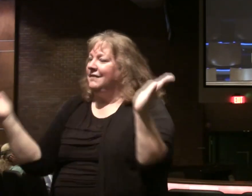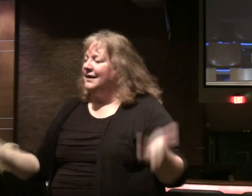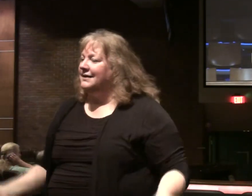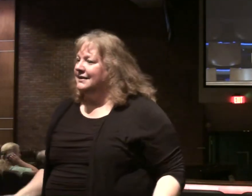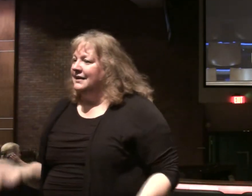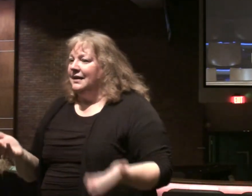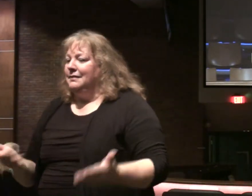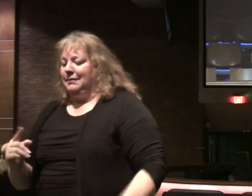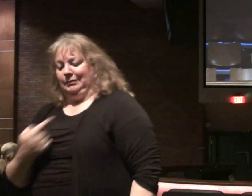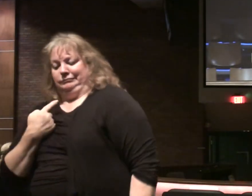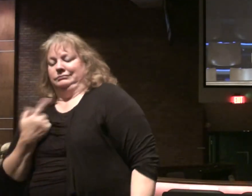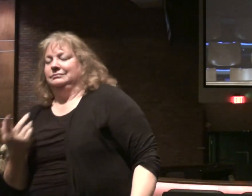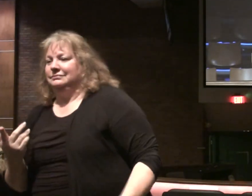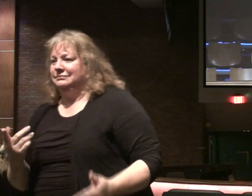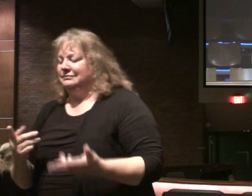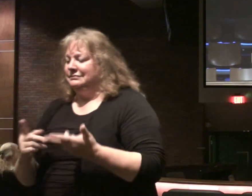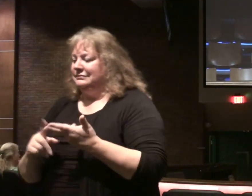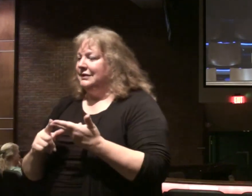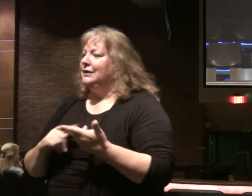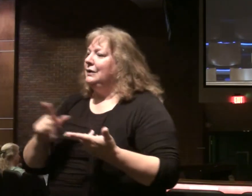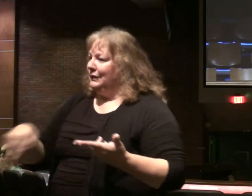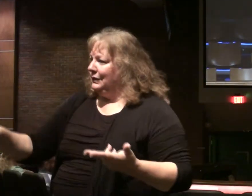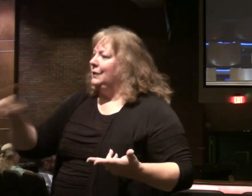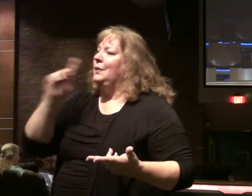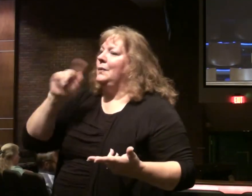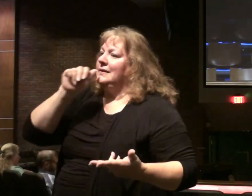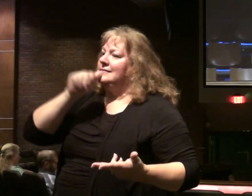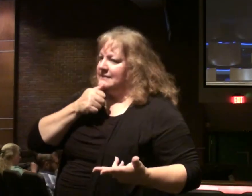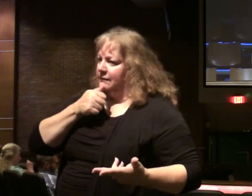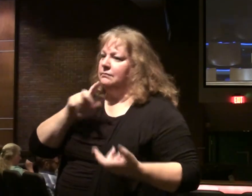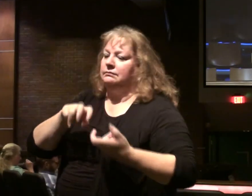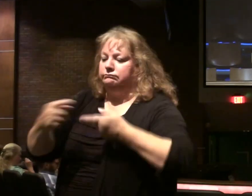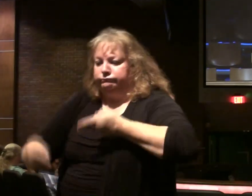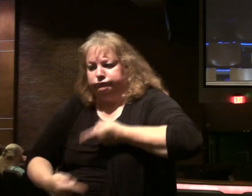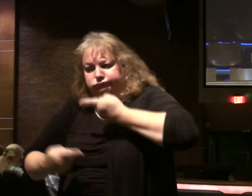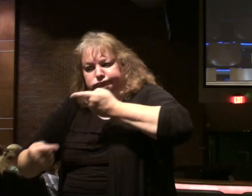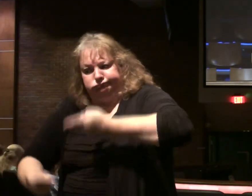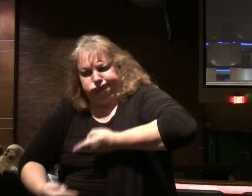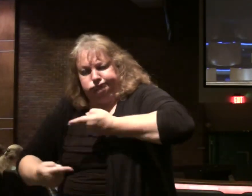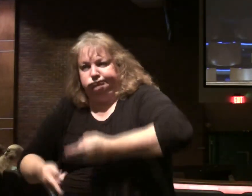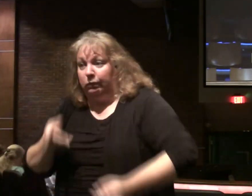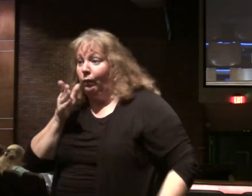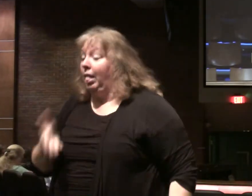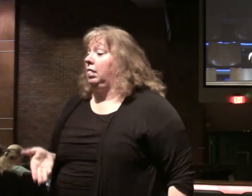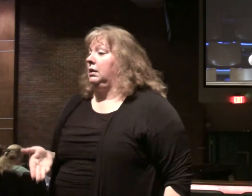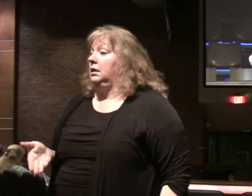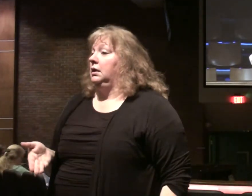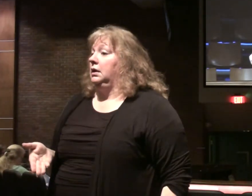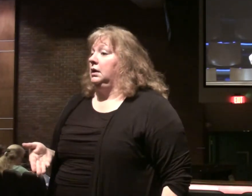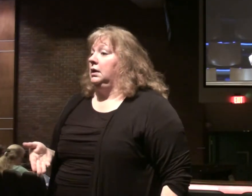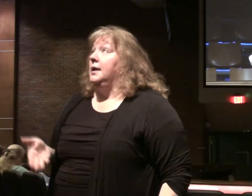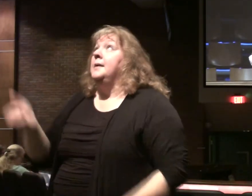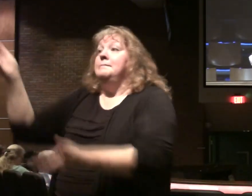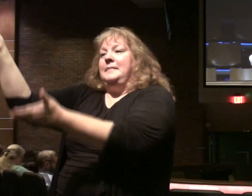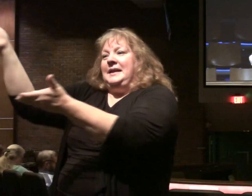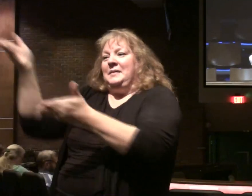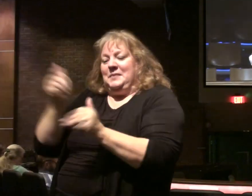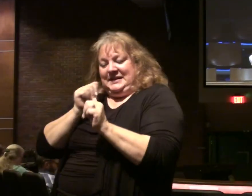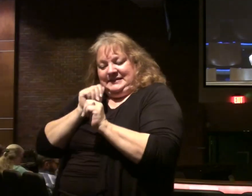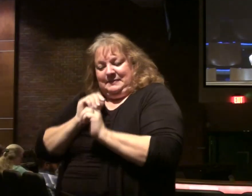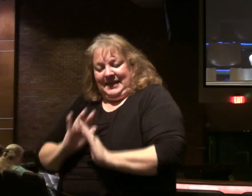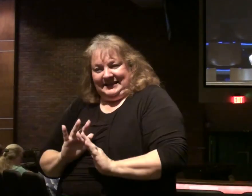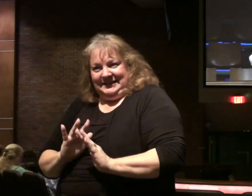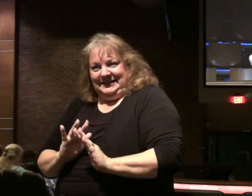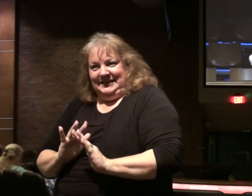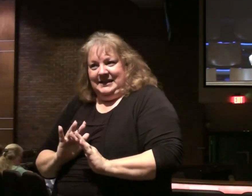You might be insulted. You will suffer difficulty. Now the Lord brings blessings in this life.